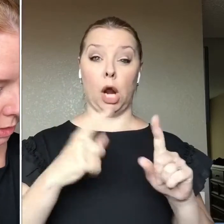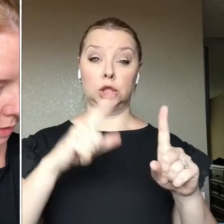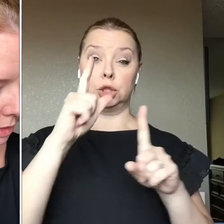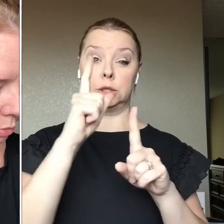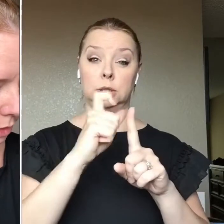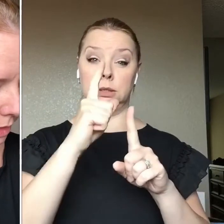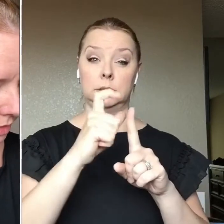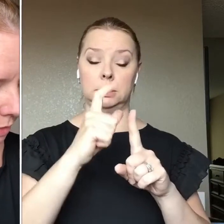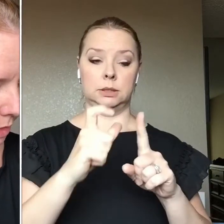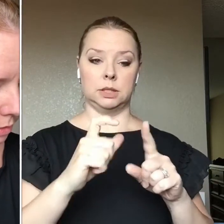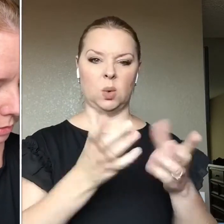don't end up with it everywhere.